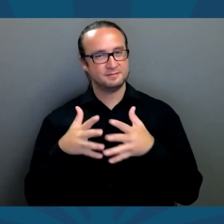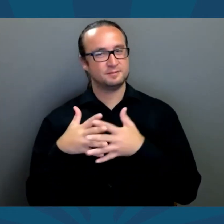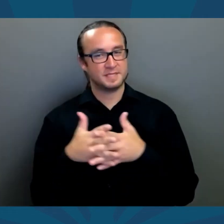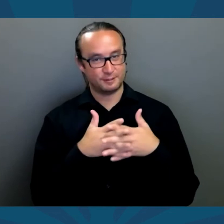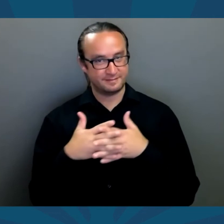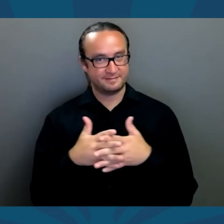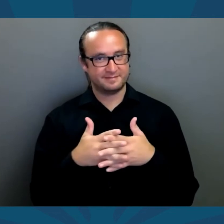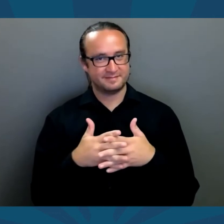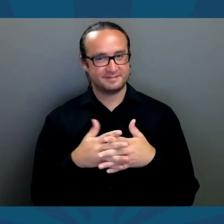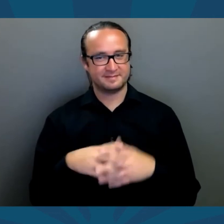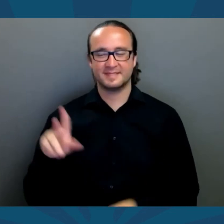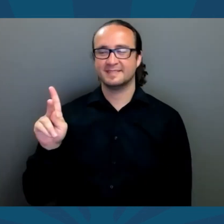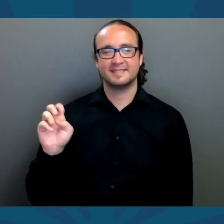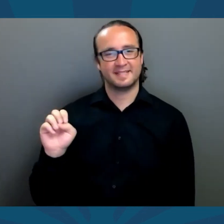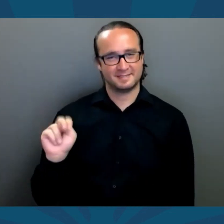God bless America.